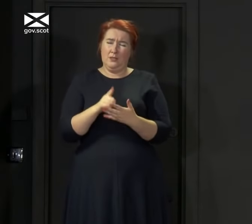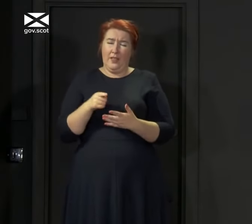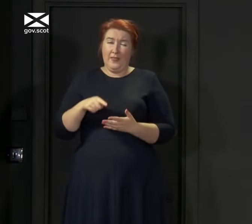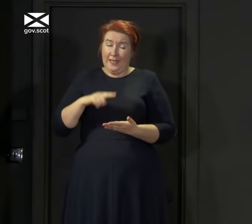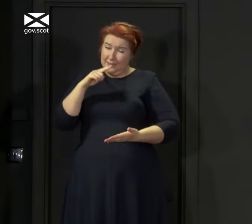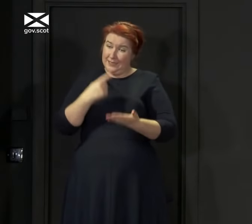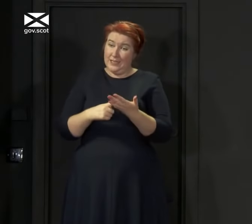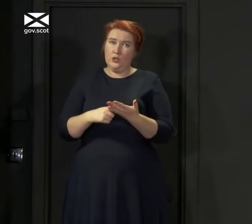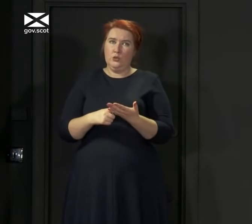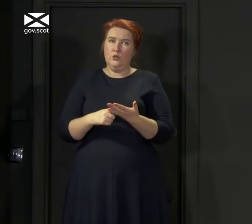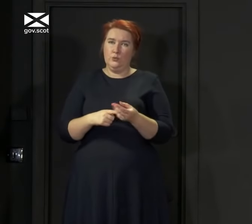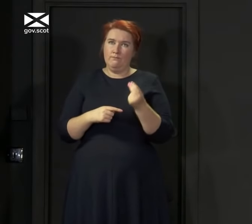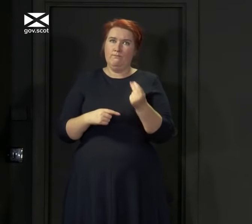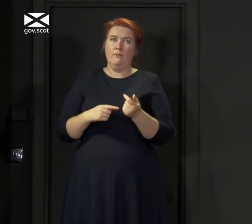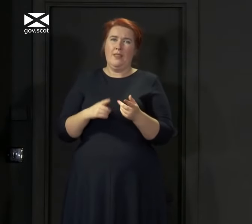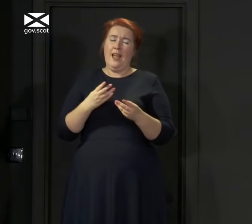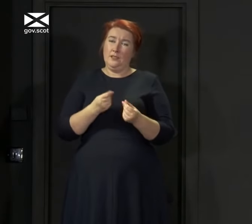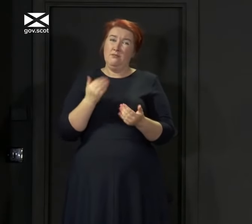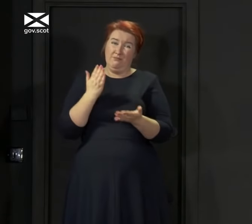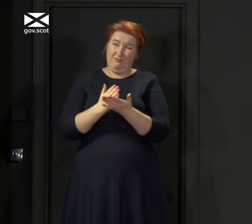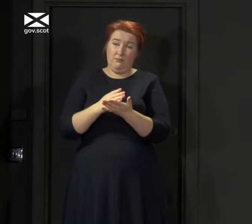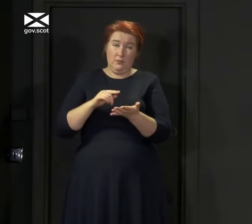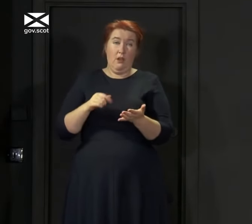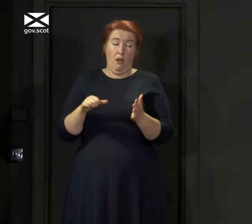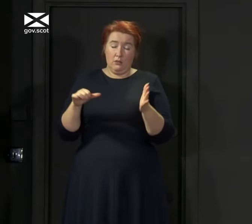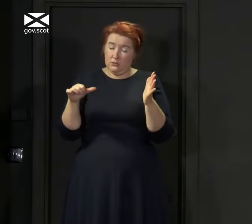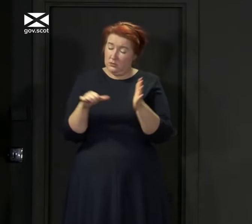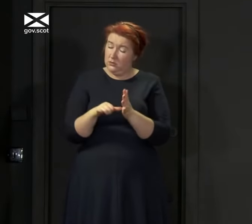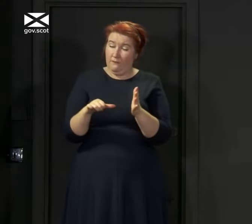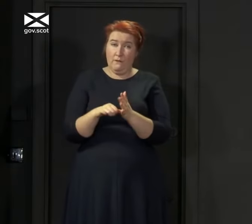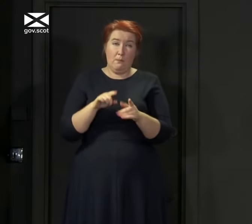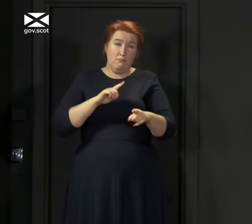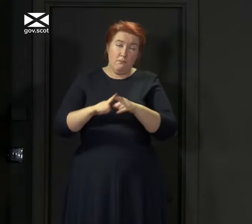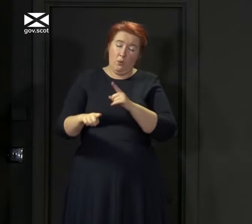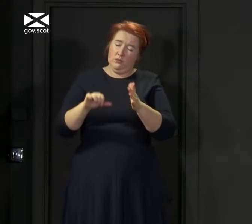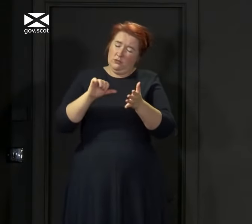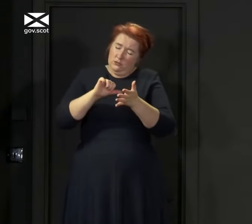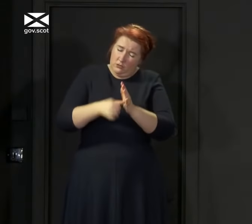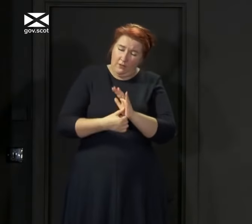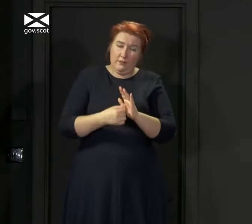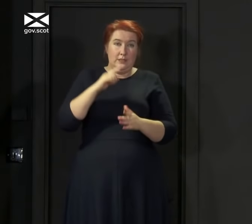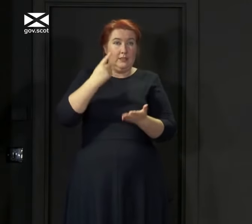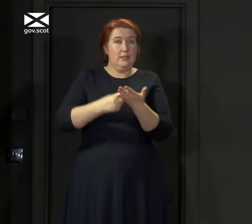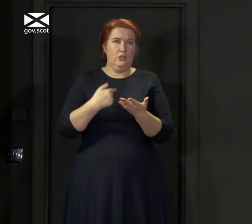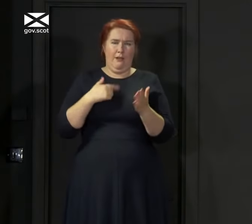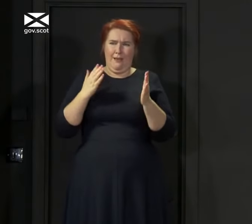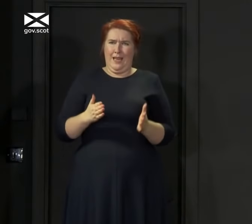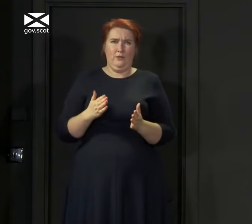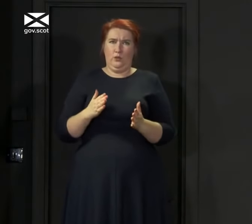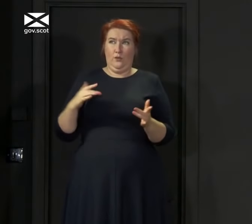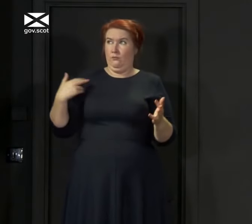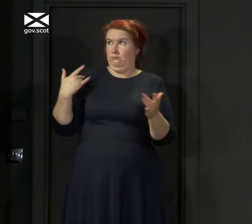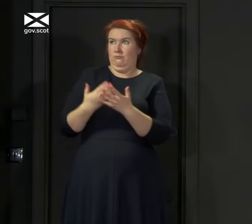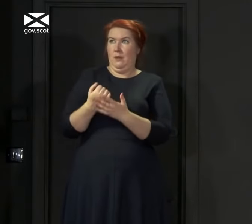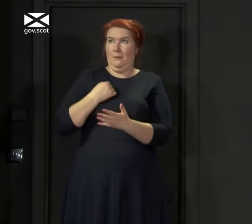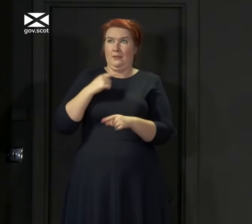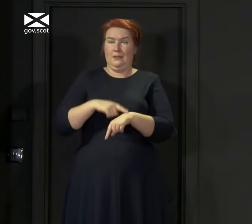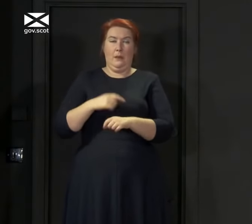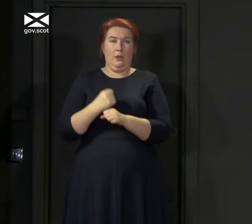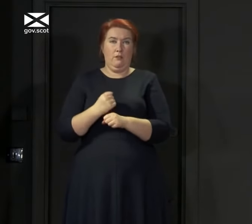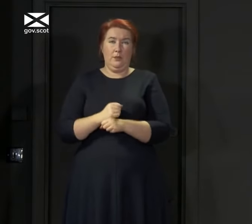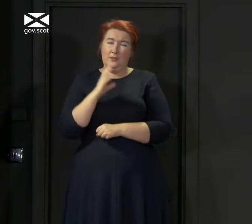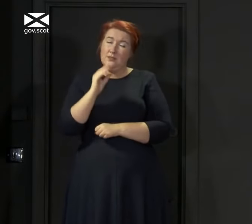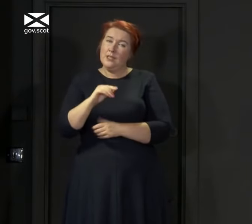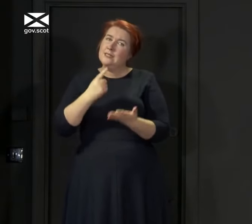decisions, not some of the toughest decisions. These are the toughest decisions I've ever had to take in the whole time I've been in government. So it's not